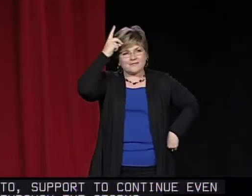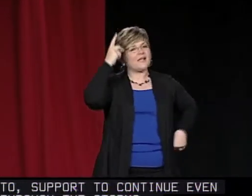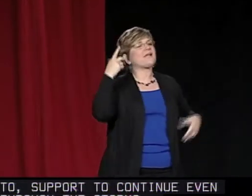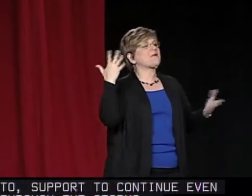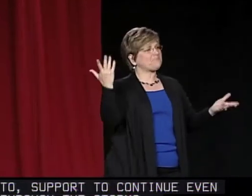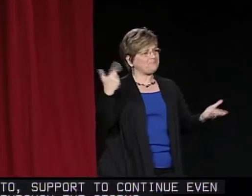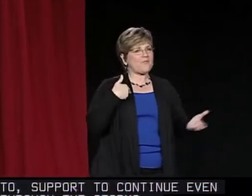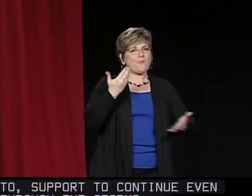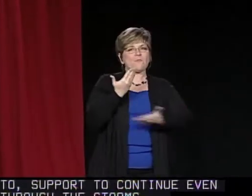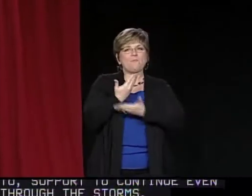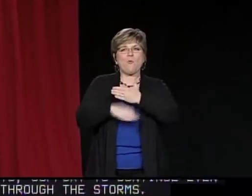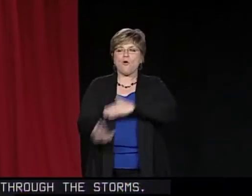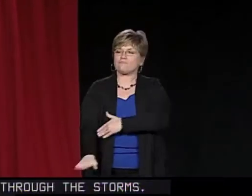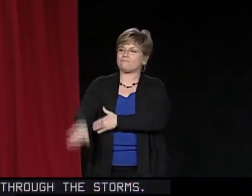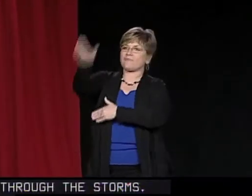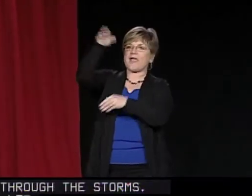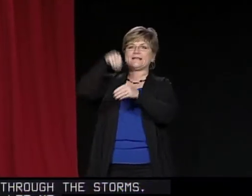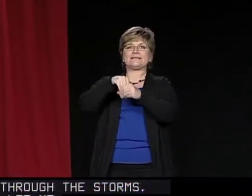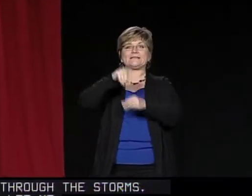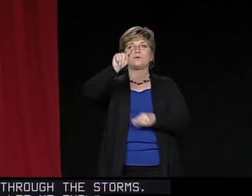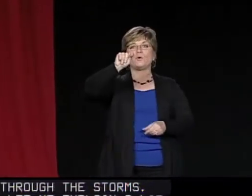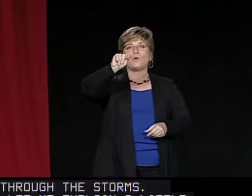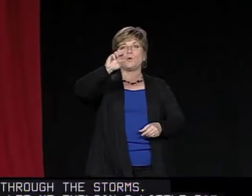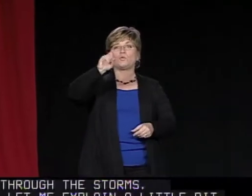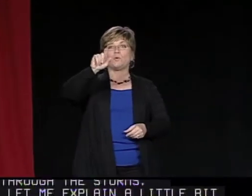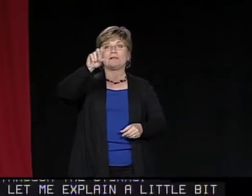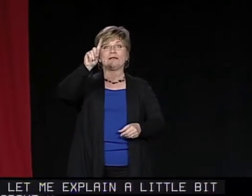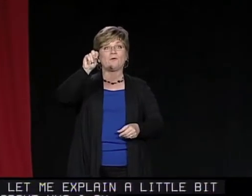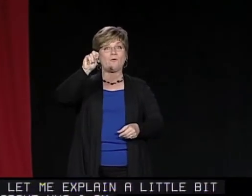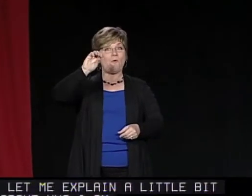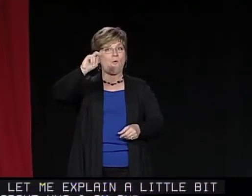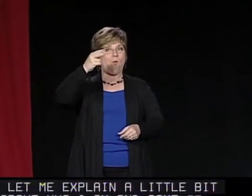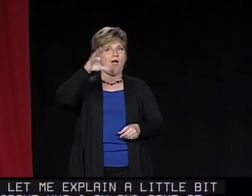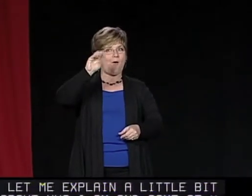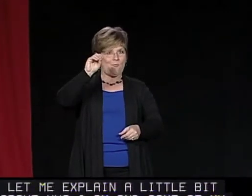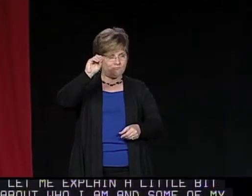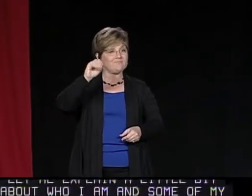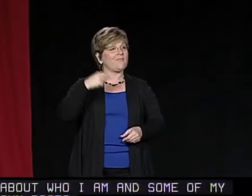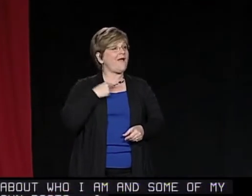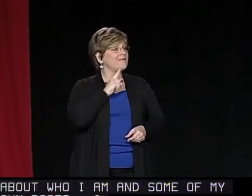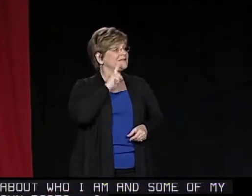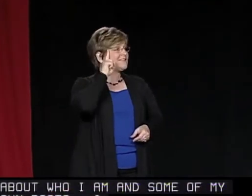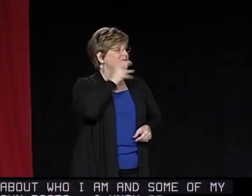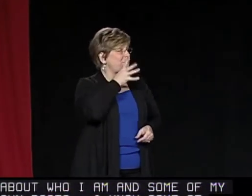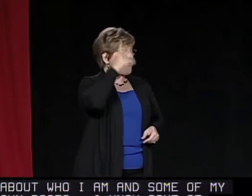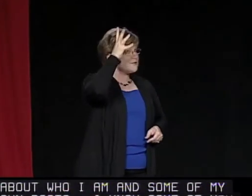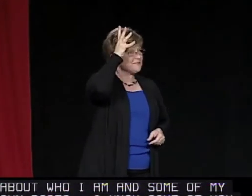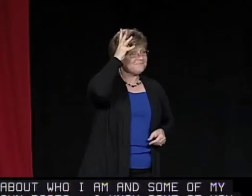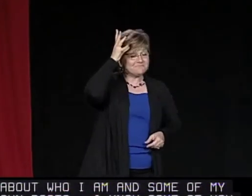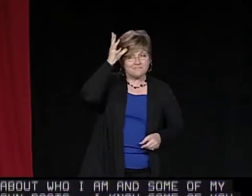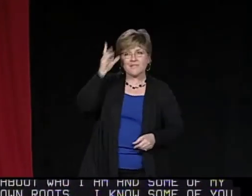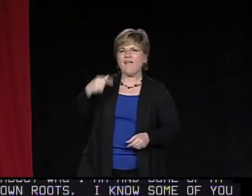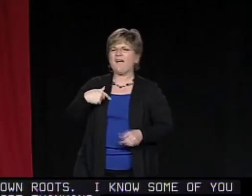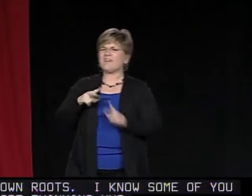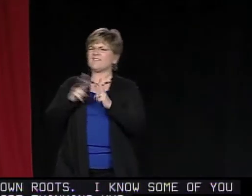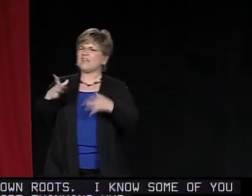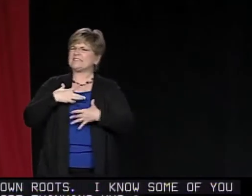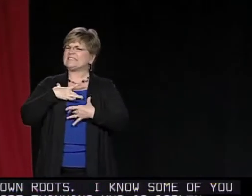I know some of you are thinking, who is Darlene? I am from Toledo, Ohio. I have deaf